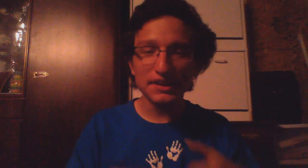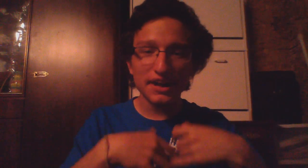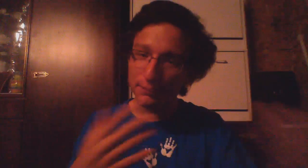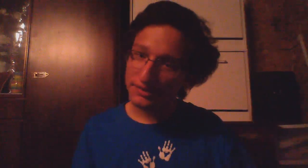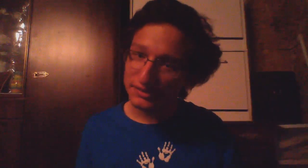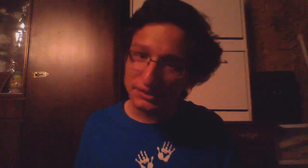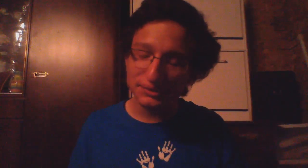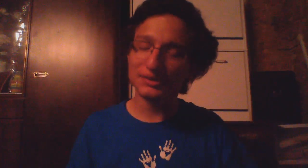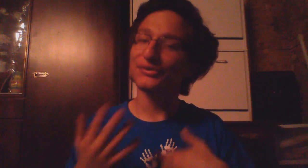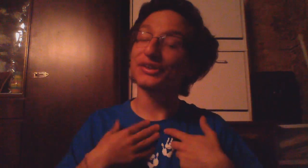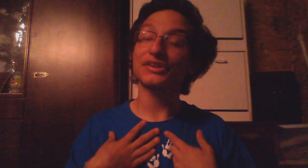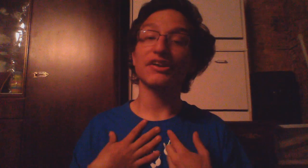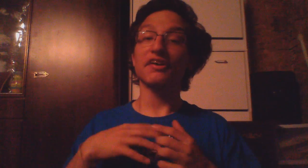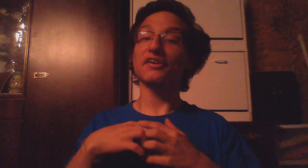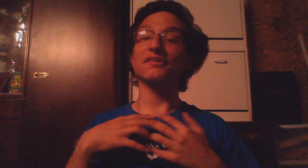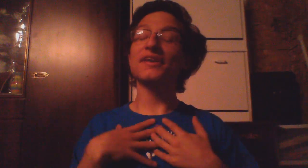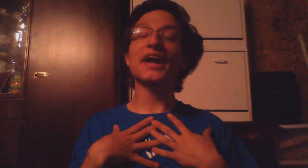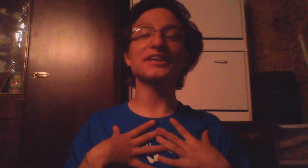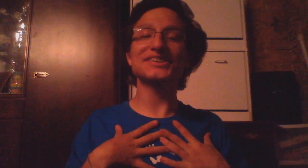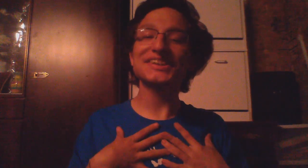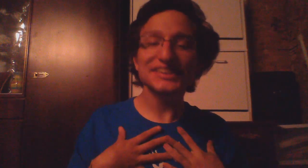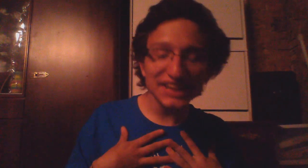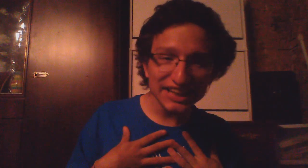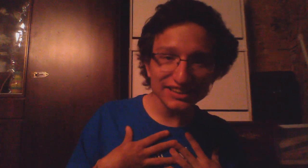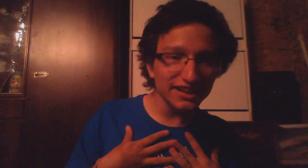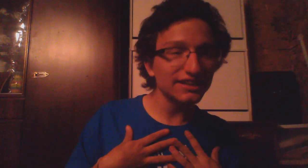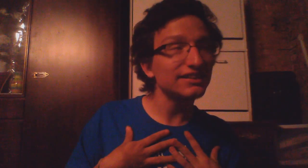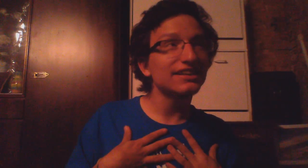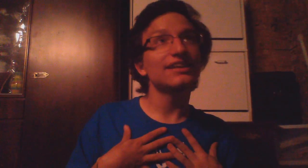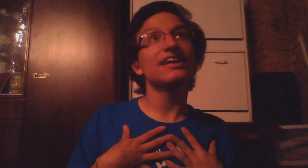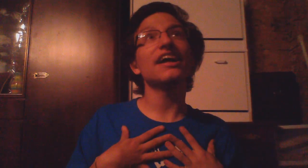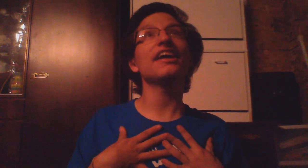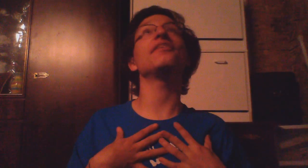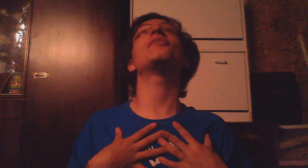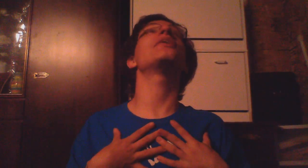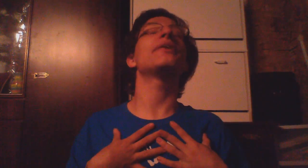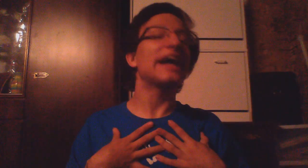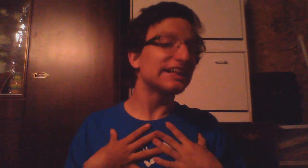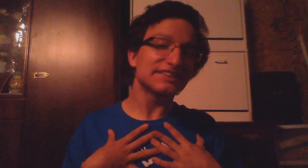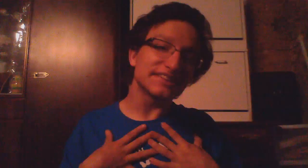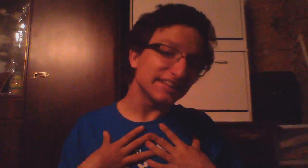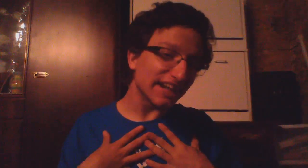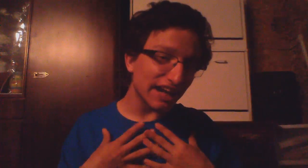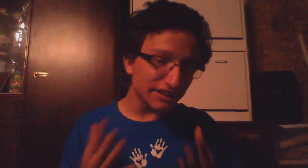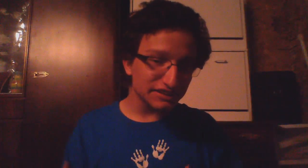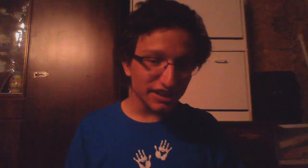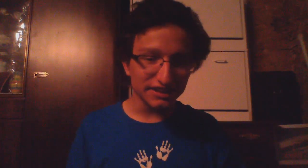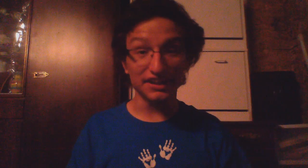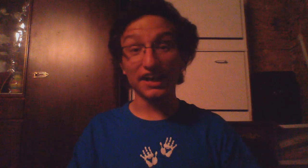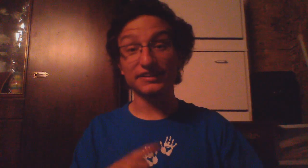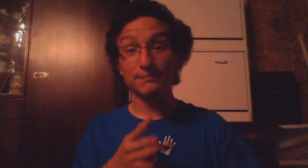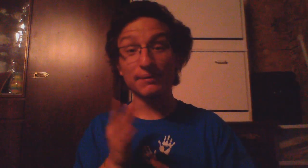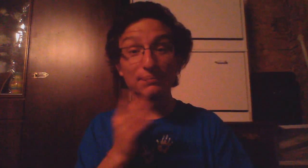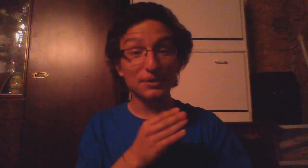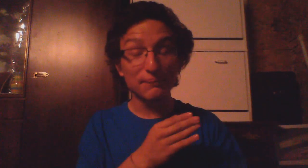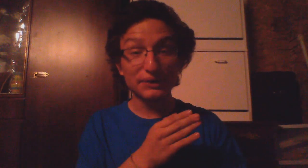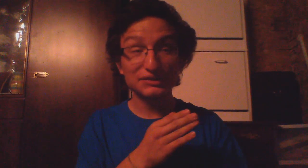that I'm even doing this because today is an exciting day even though it hasn't really gotten exciting yet it's been pretty much